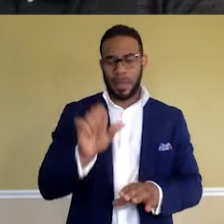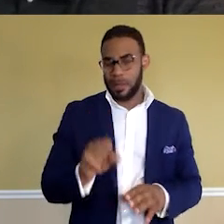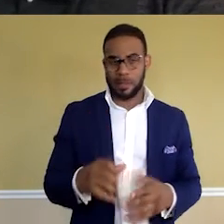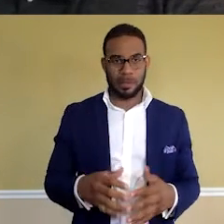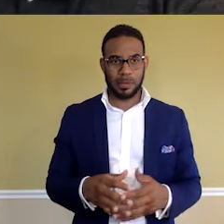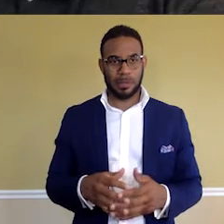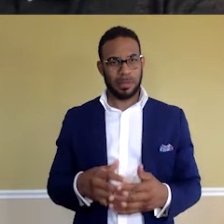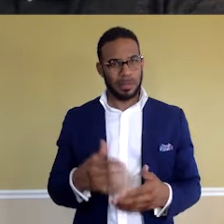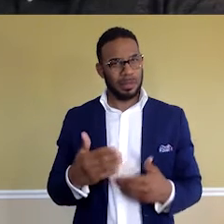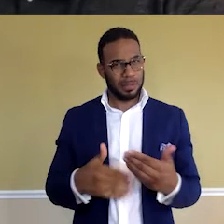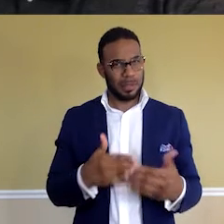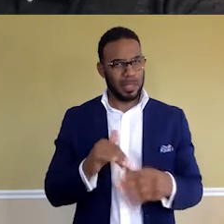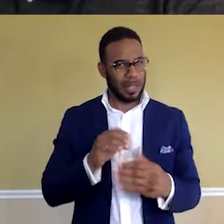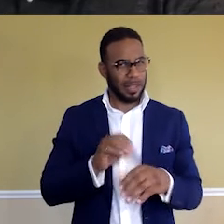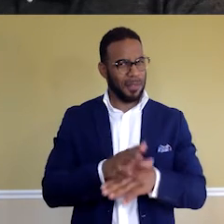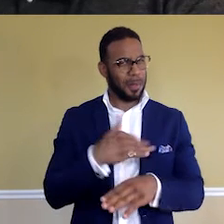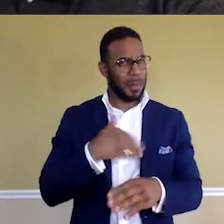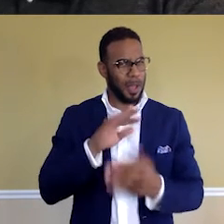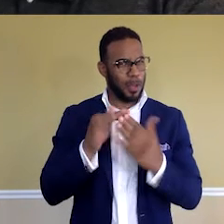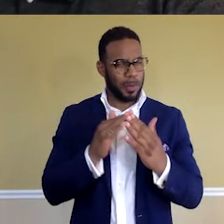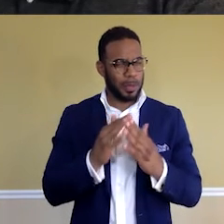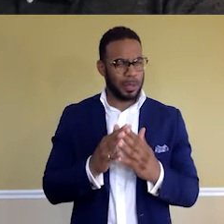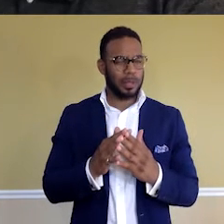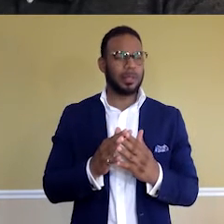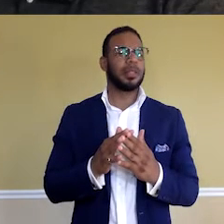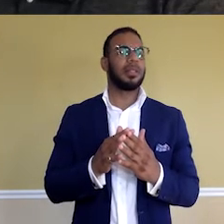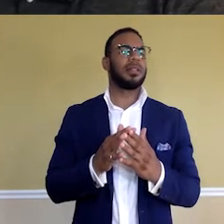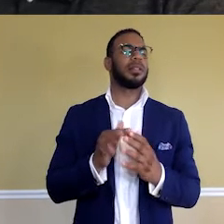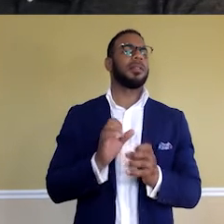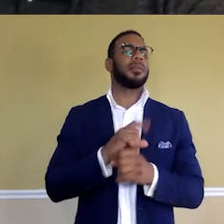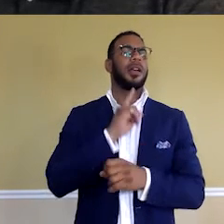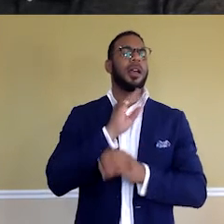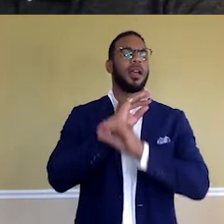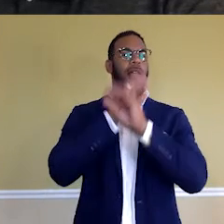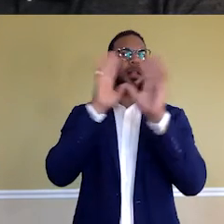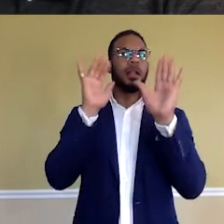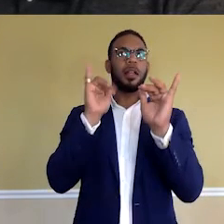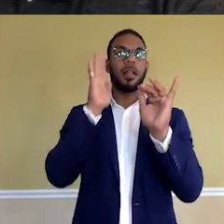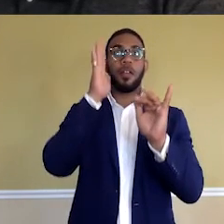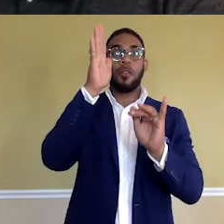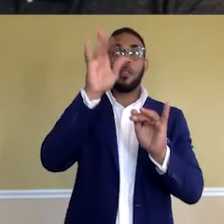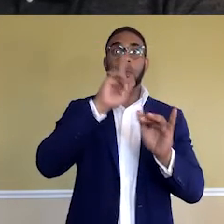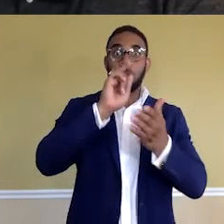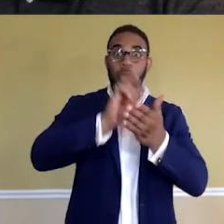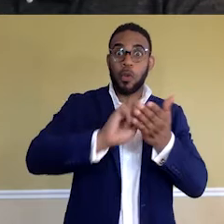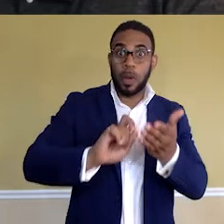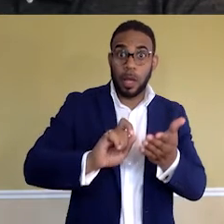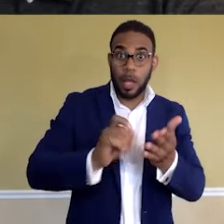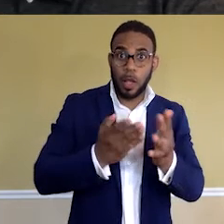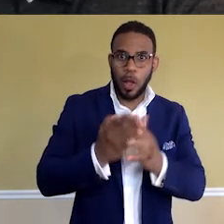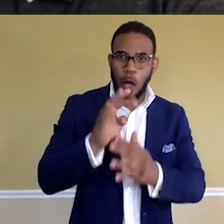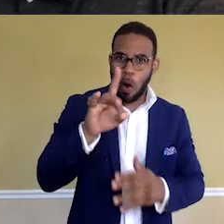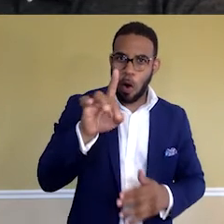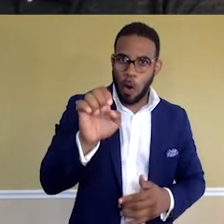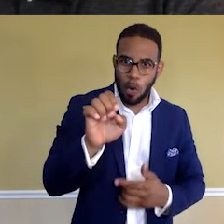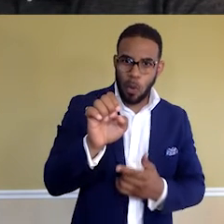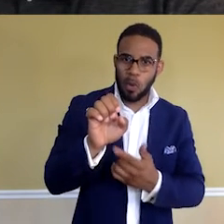affecting my community. And that made it really clear that, like, the future is being written via code. And it's time for